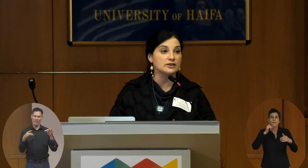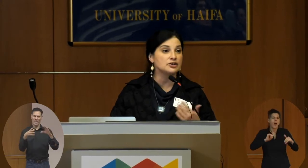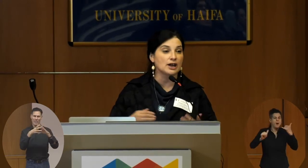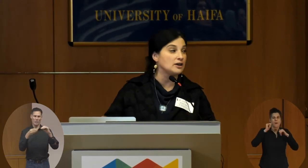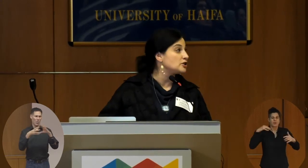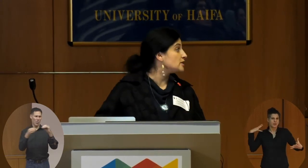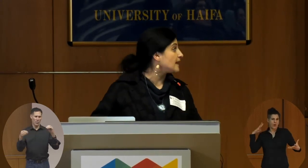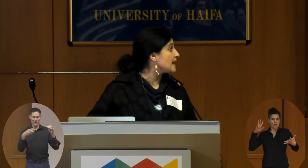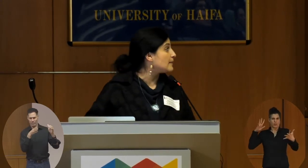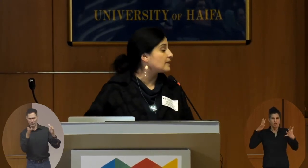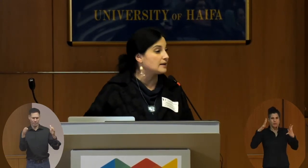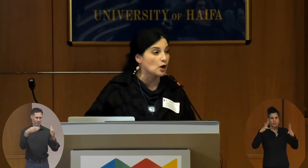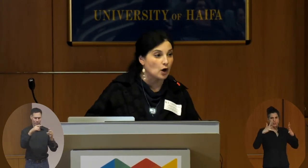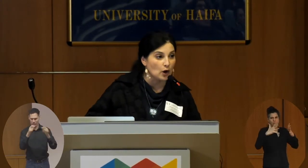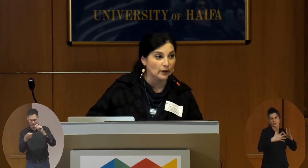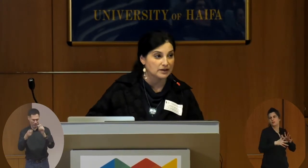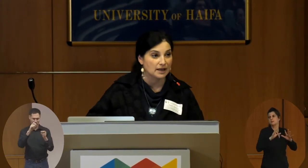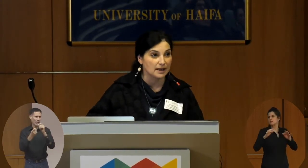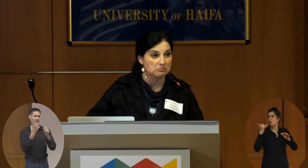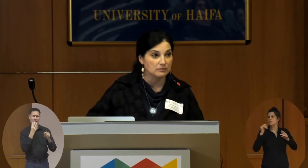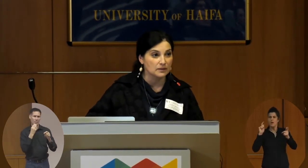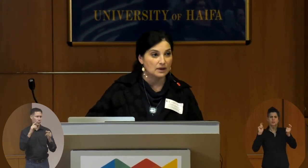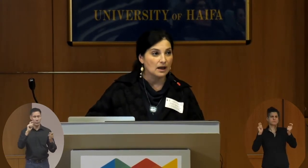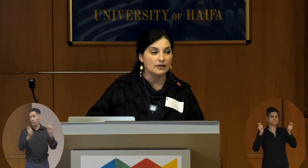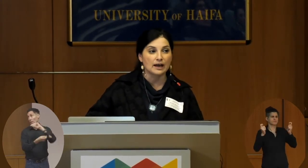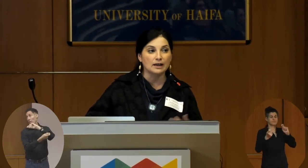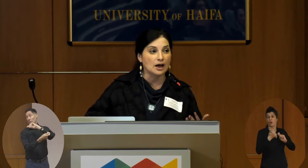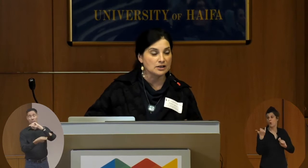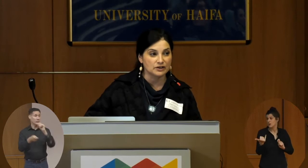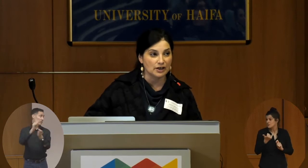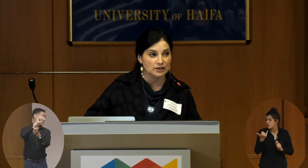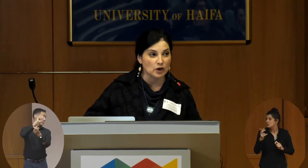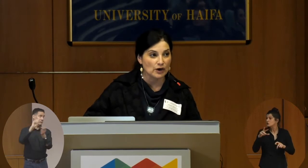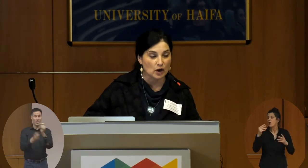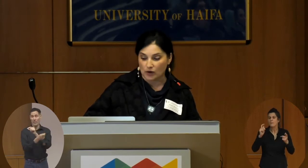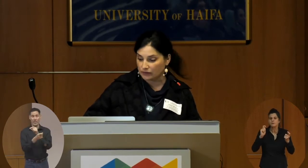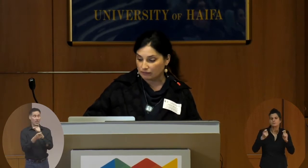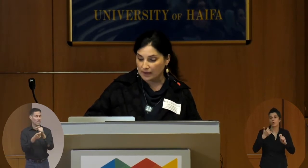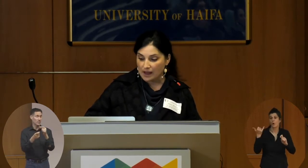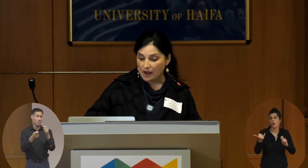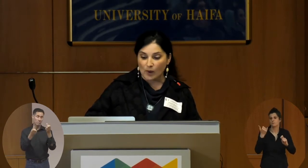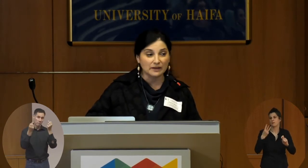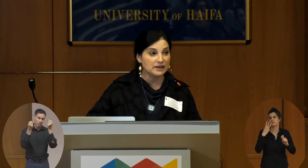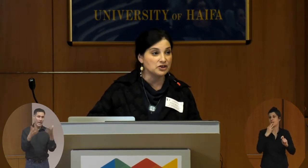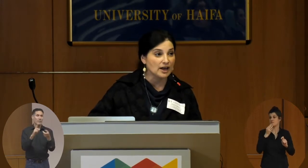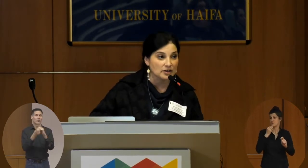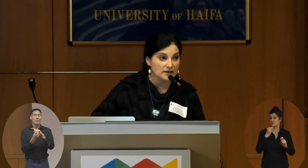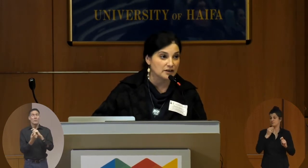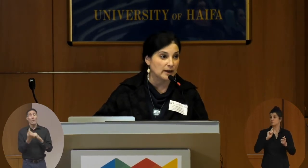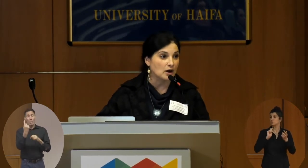is changing dynamically all the time there are a lot of changes going on one of the changes that we are